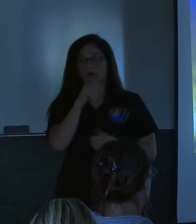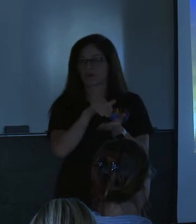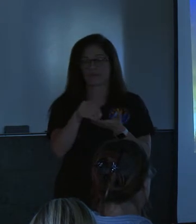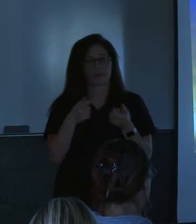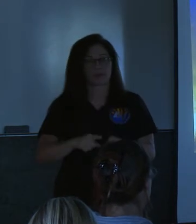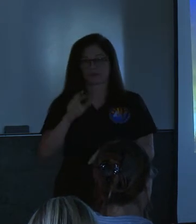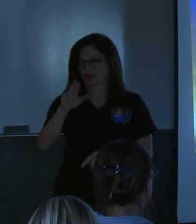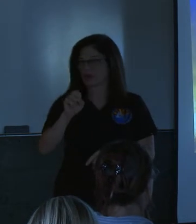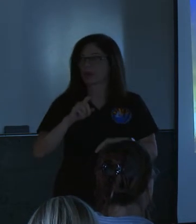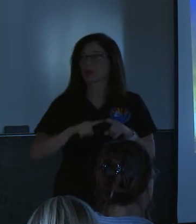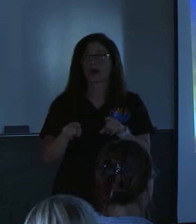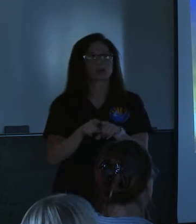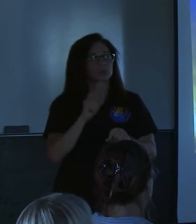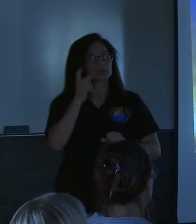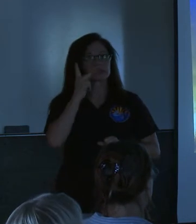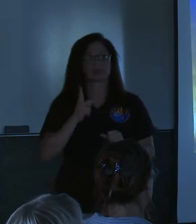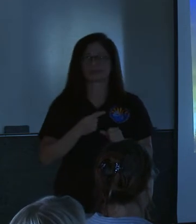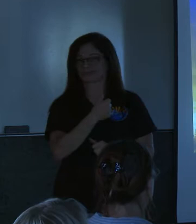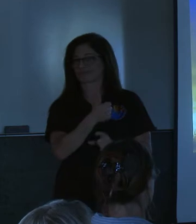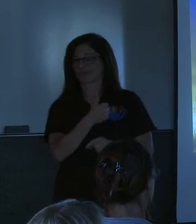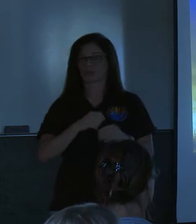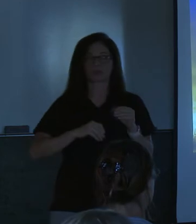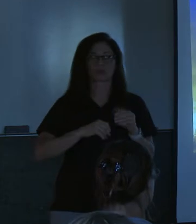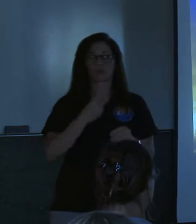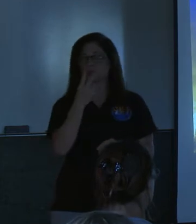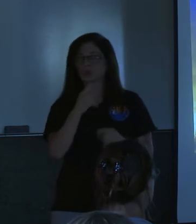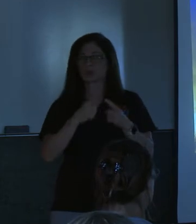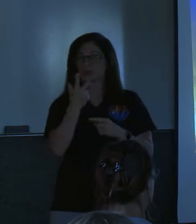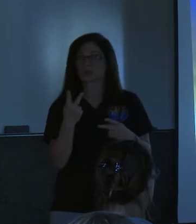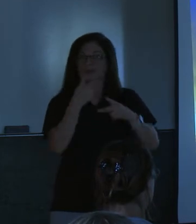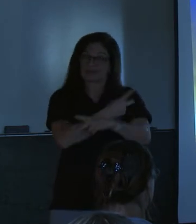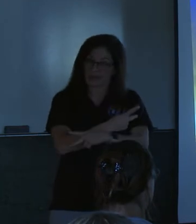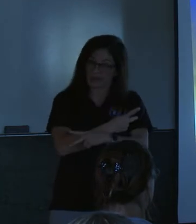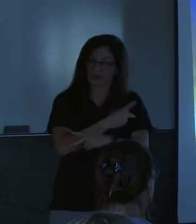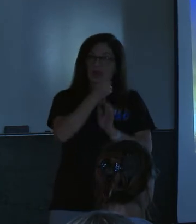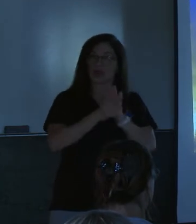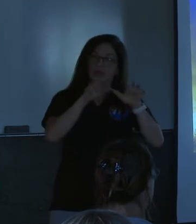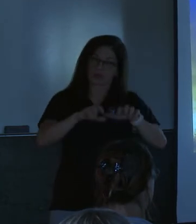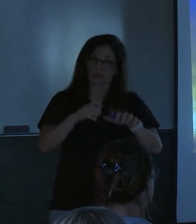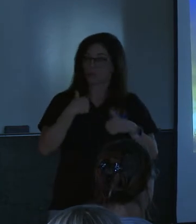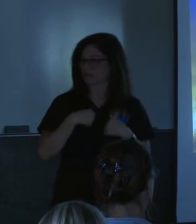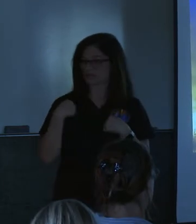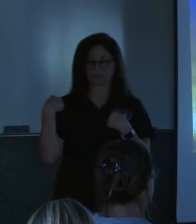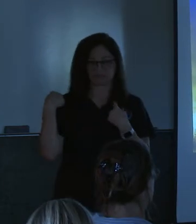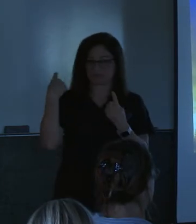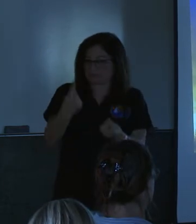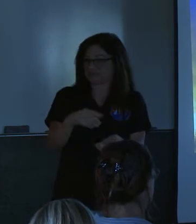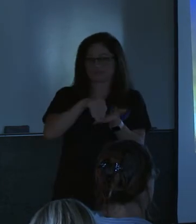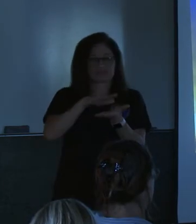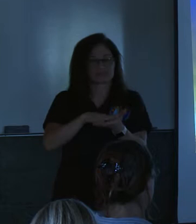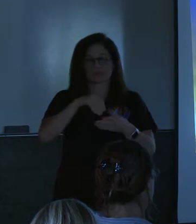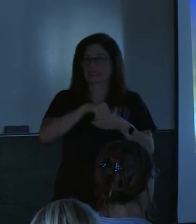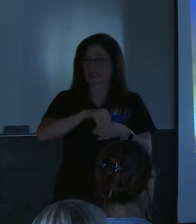can see that it was over twice three times the hourly rainfall rates that we had ever recorded in these